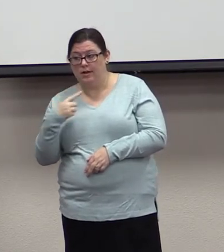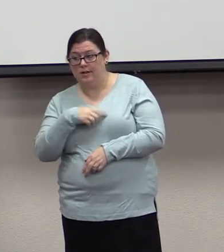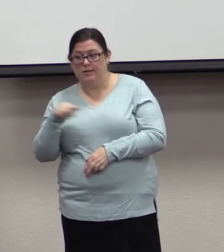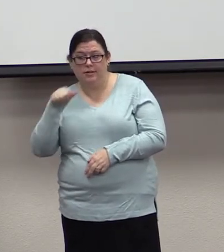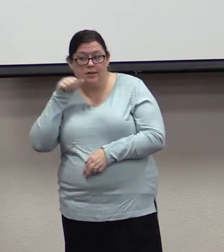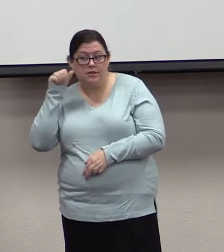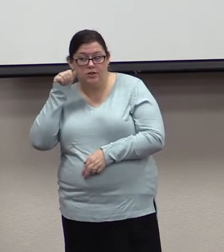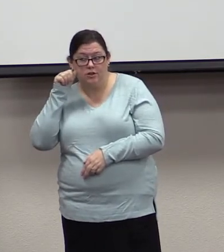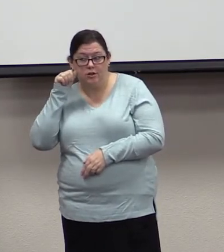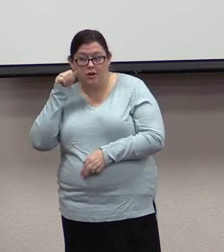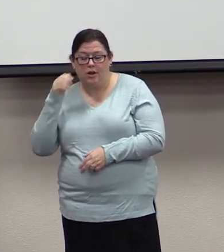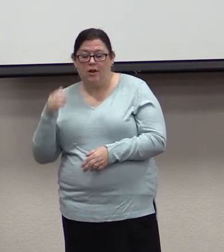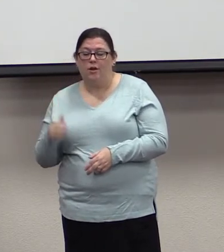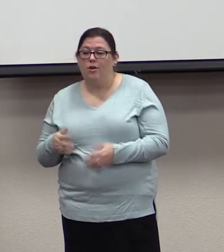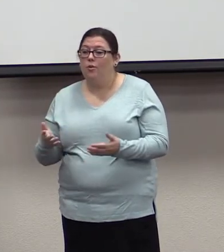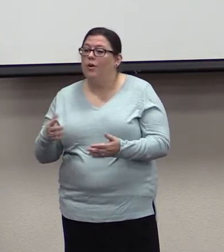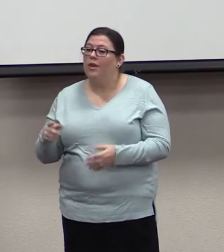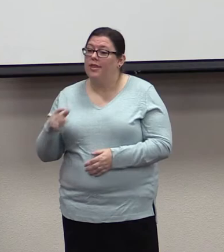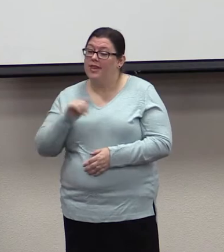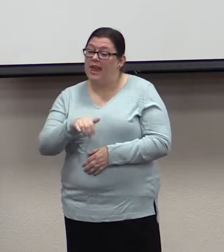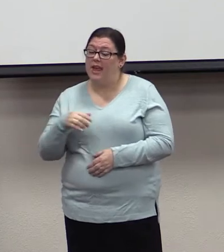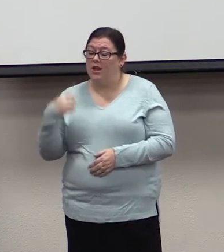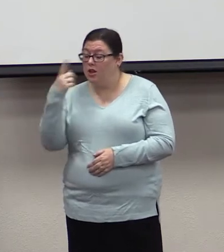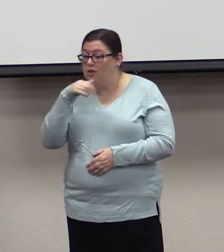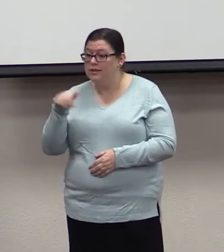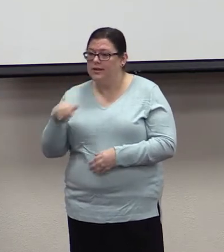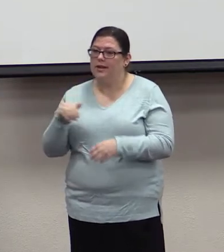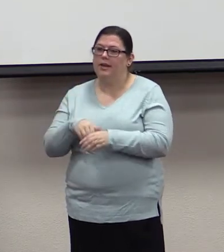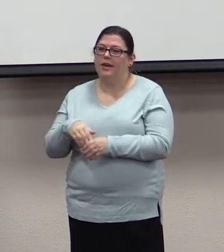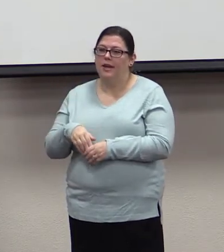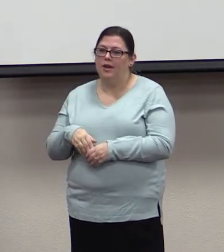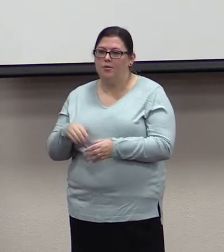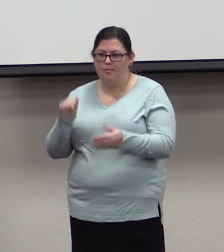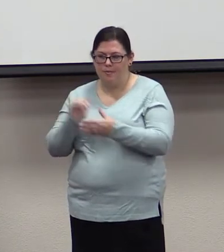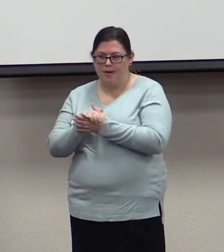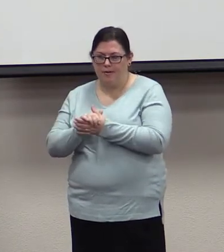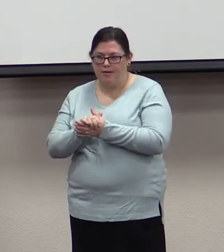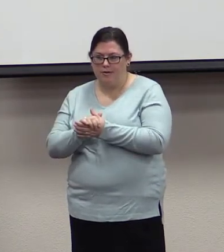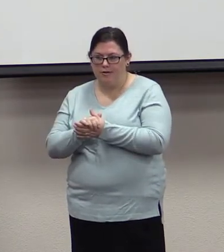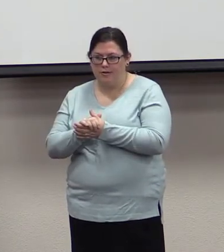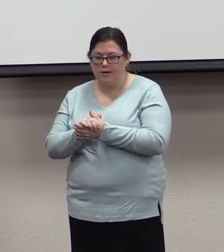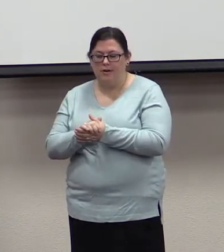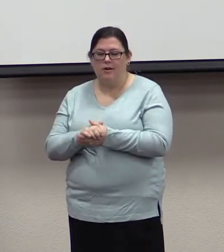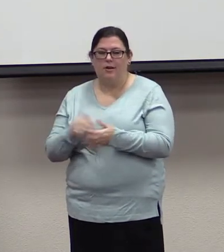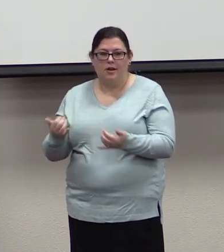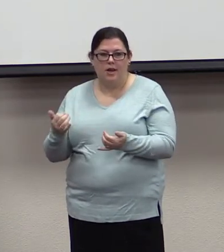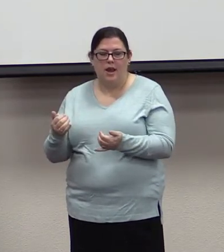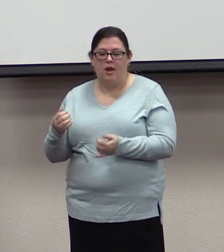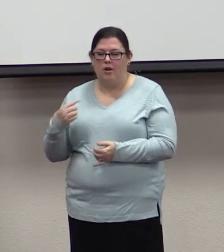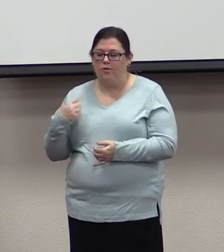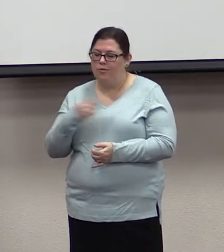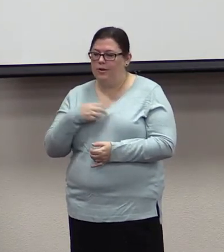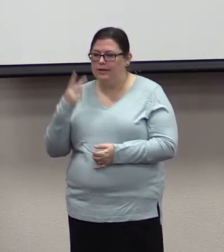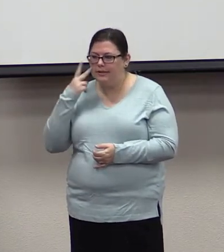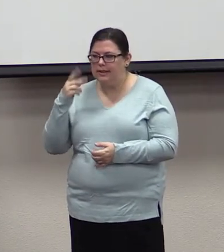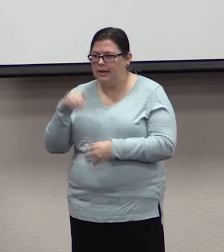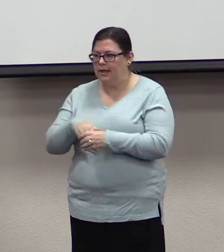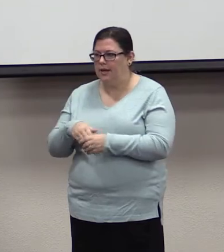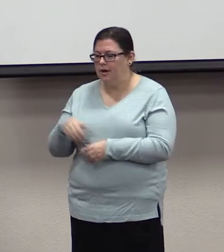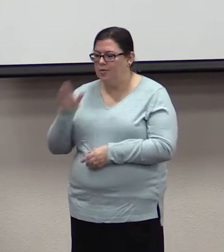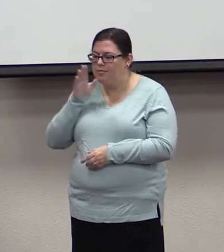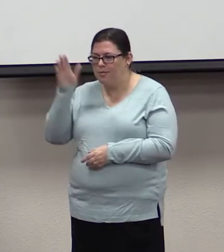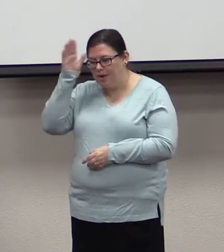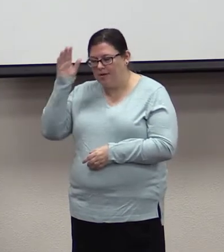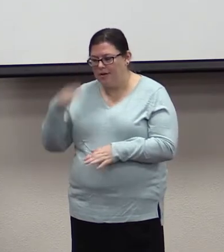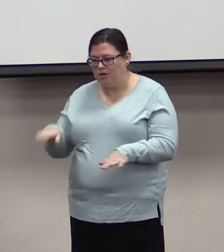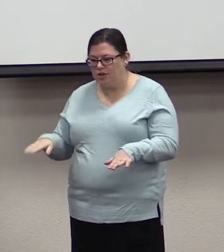parent-child relationship. Child, obey your parents. Parents, teach